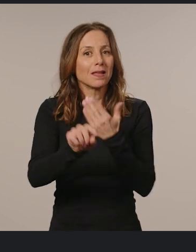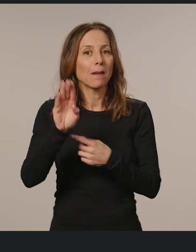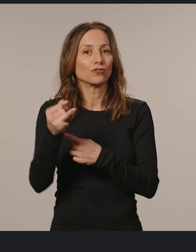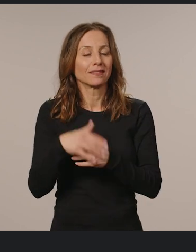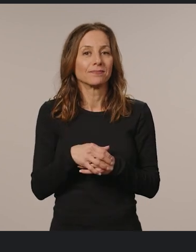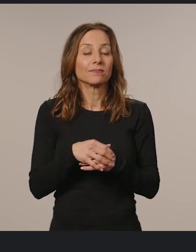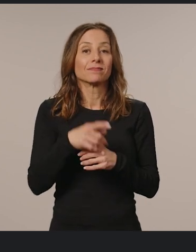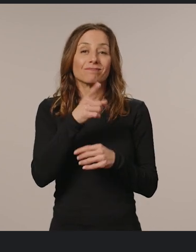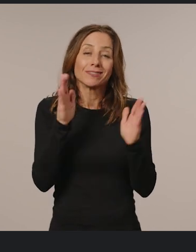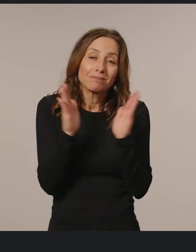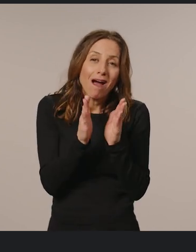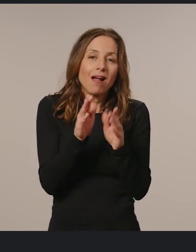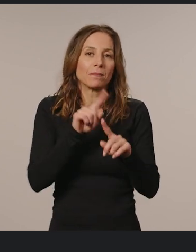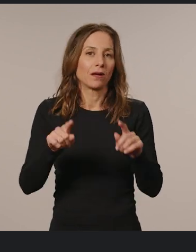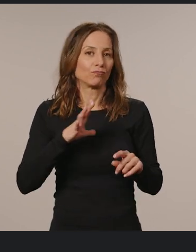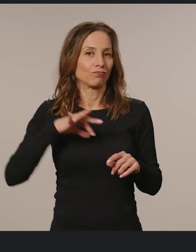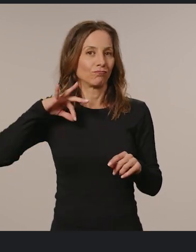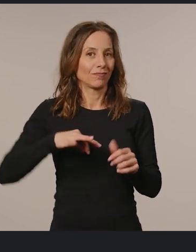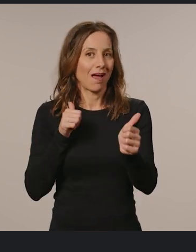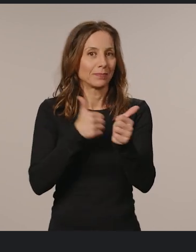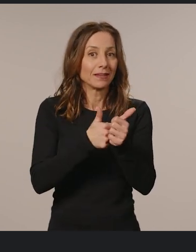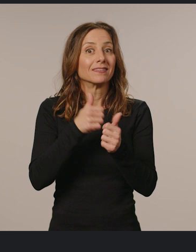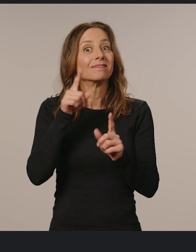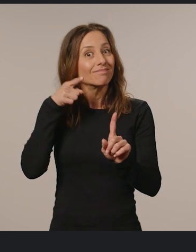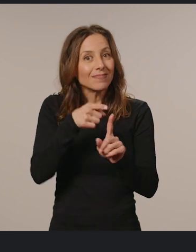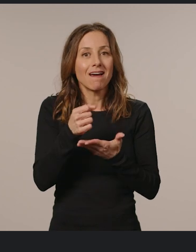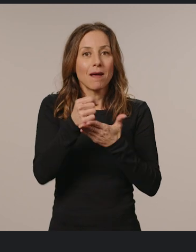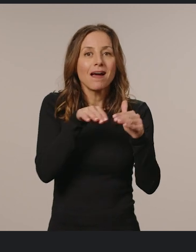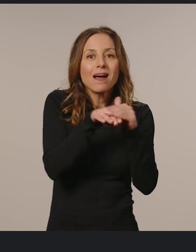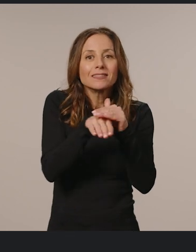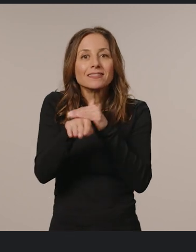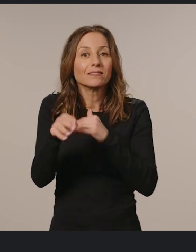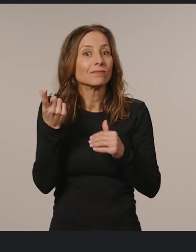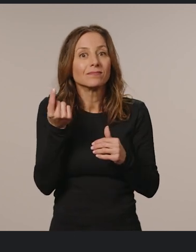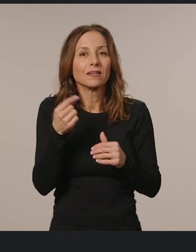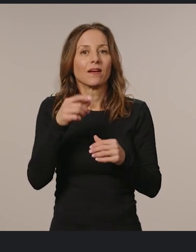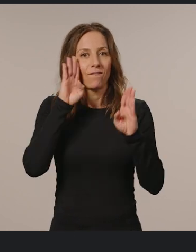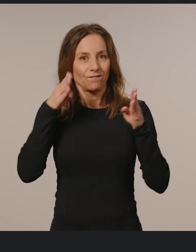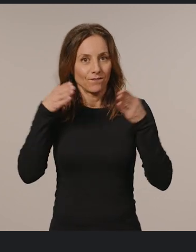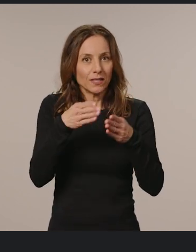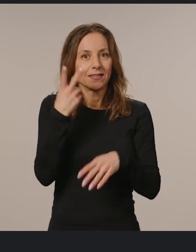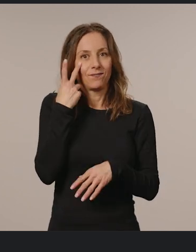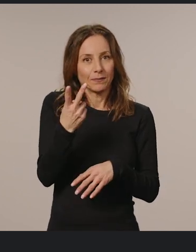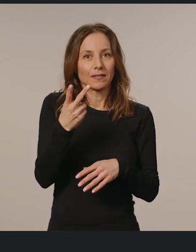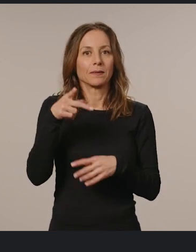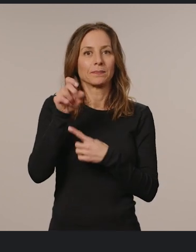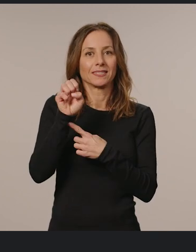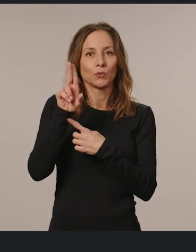Small but really useful update, especially to help accessibility, was FocusVisibleSudo class. We